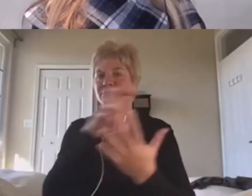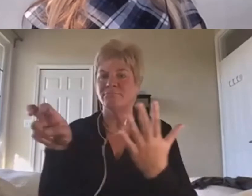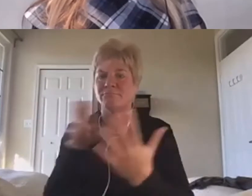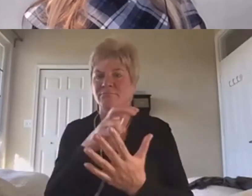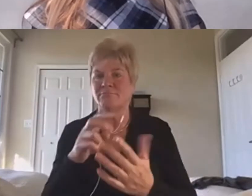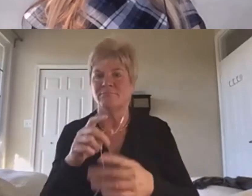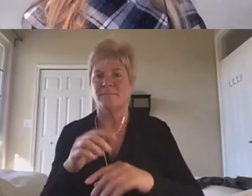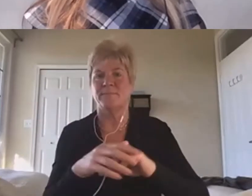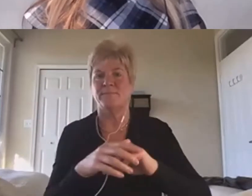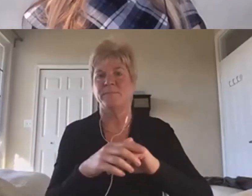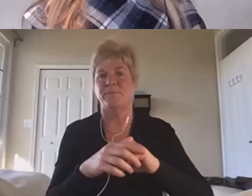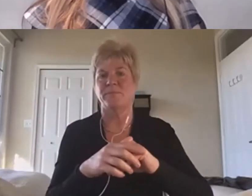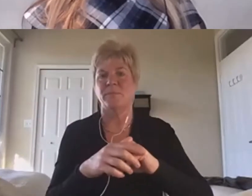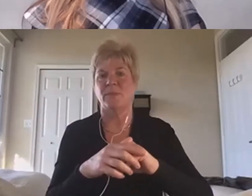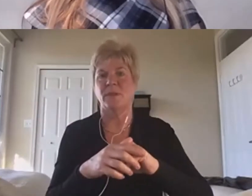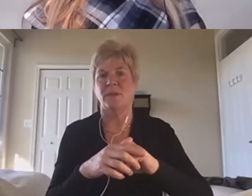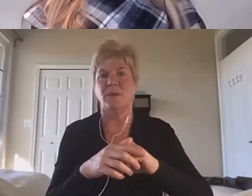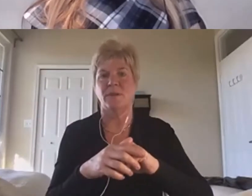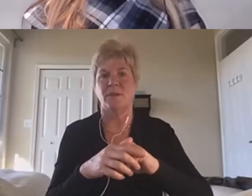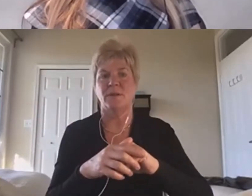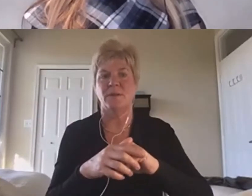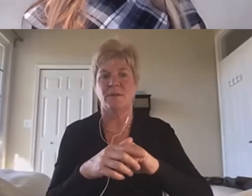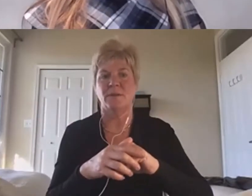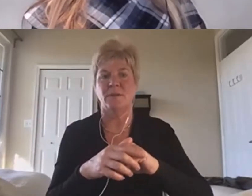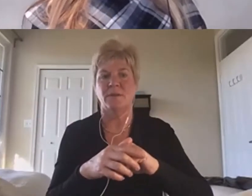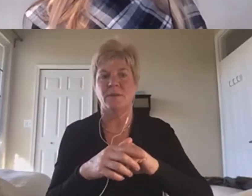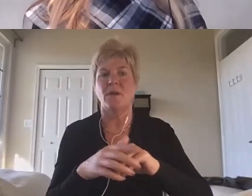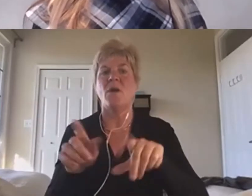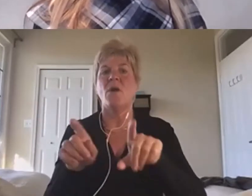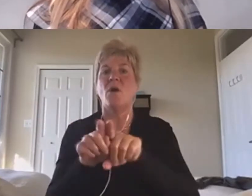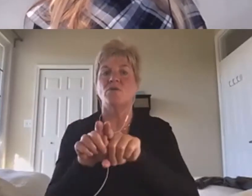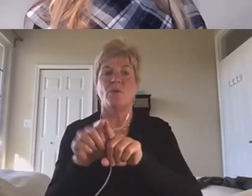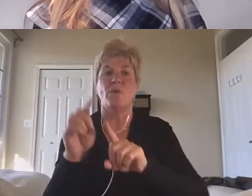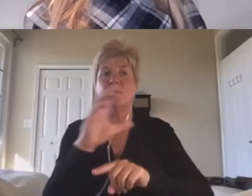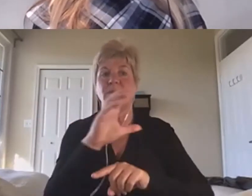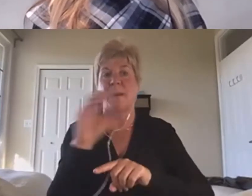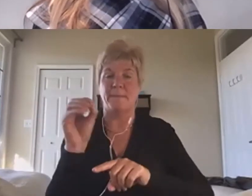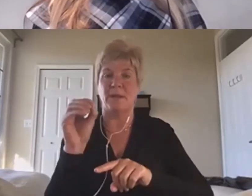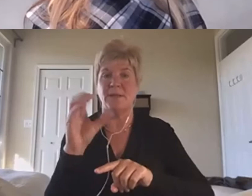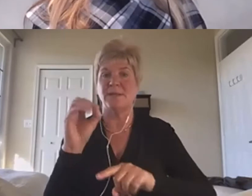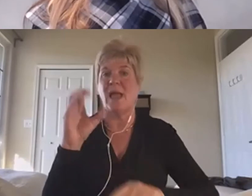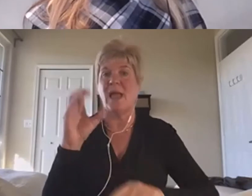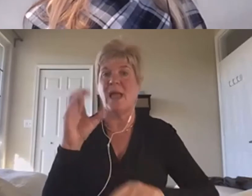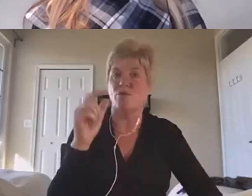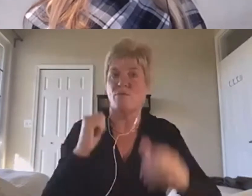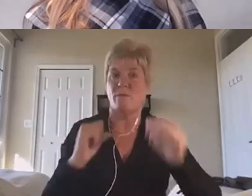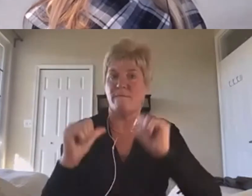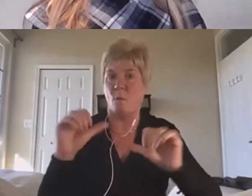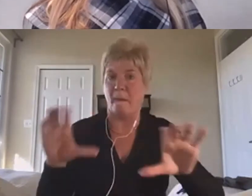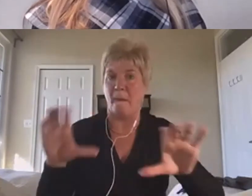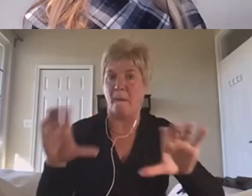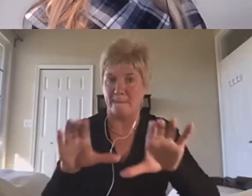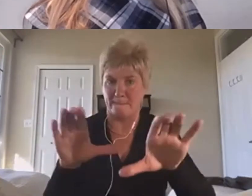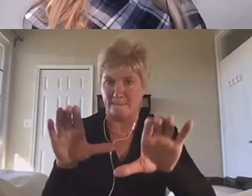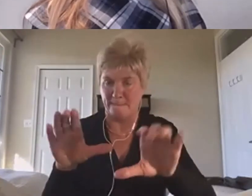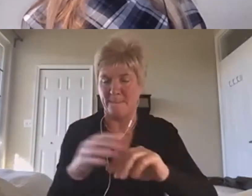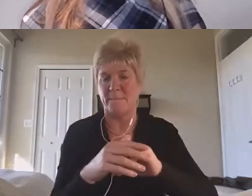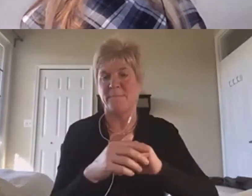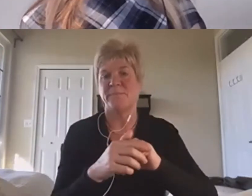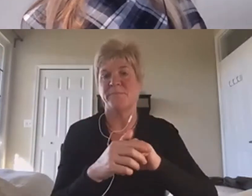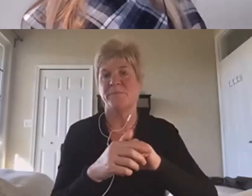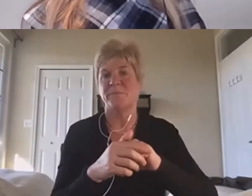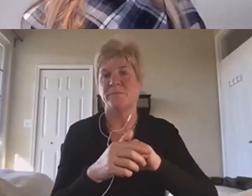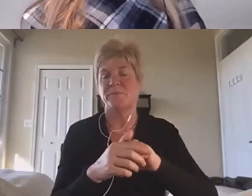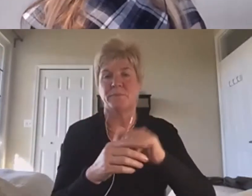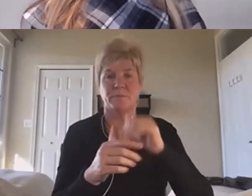Those companies tend to outperform companies to hire for jobs, right? So, you've got